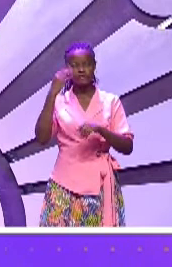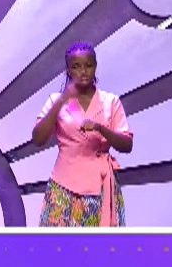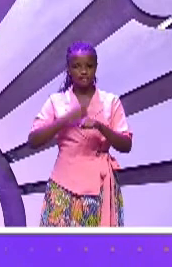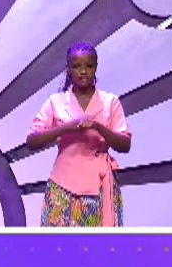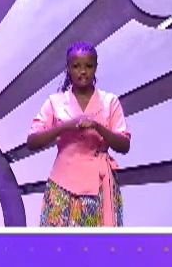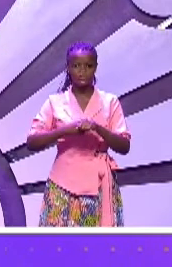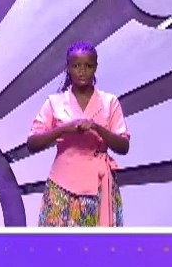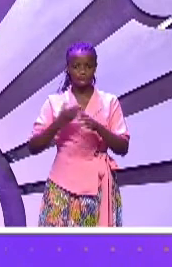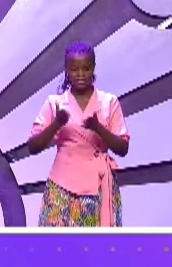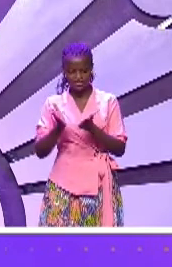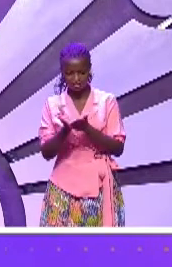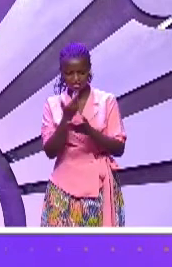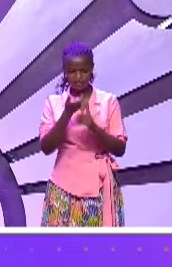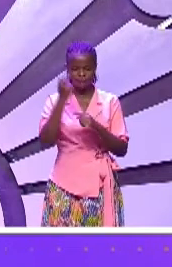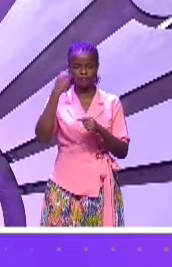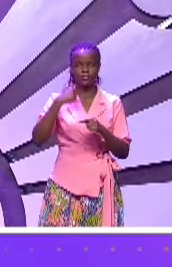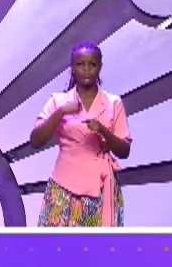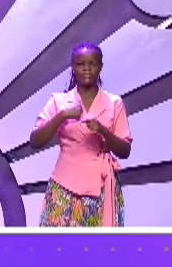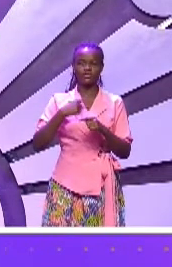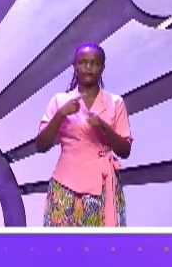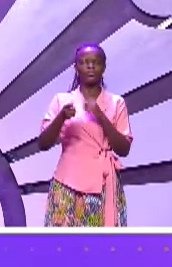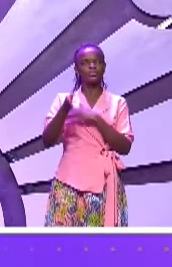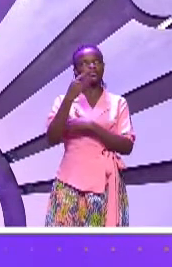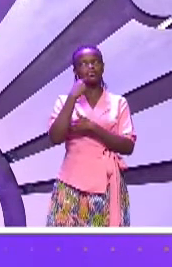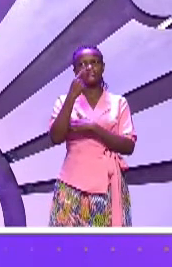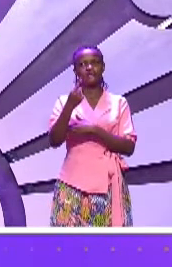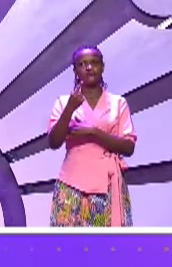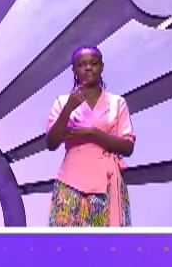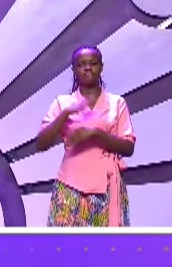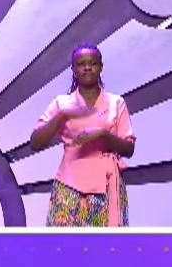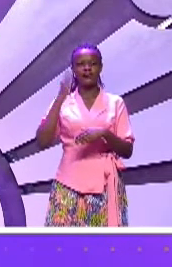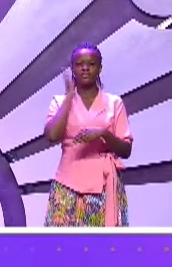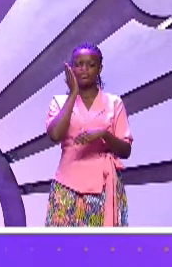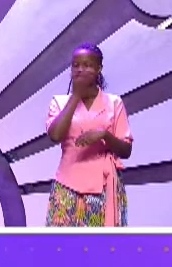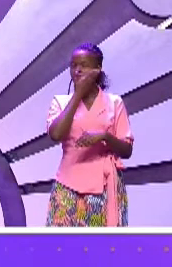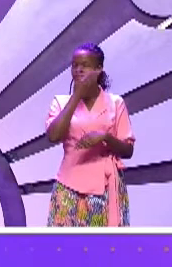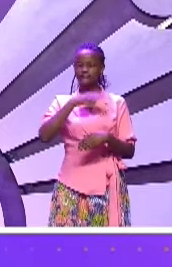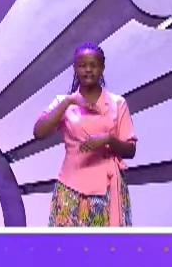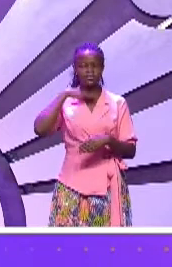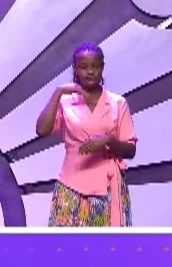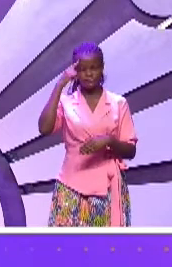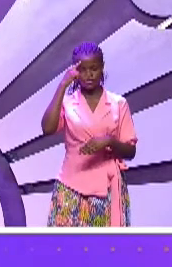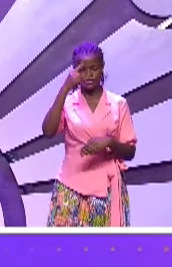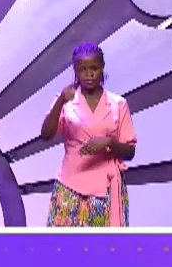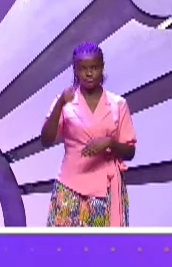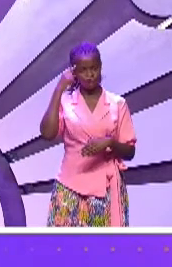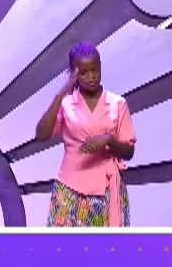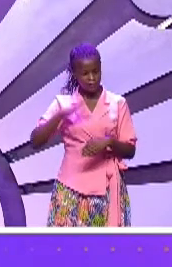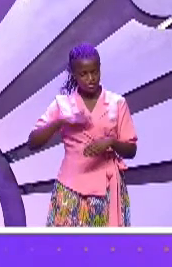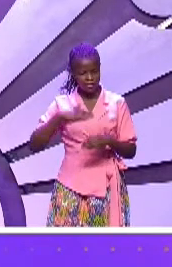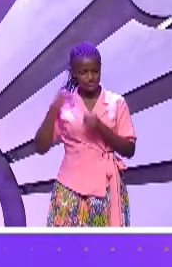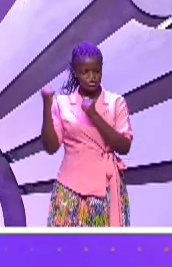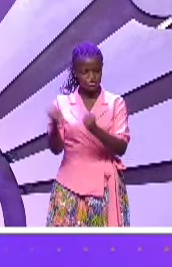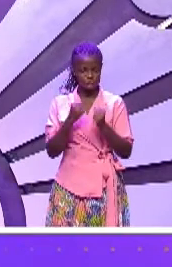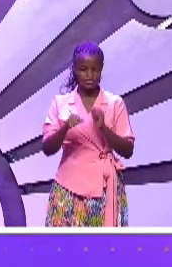might depart from me and he said to me my grace is sufficient for thee for my strength is made